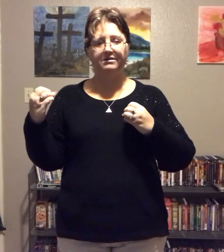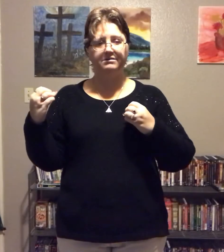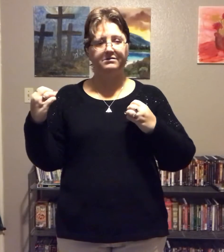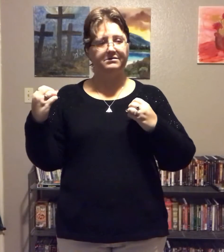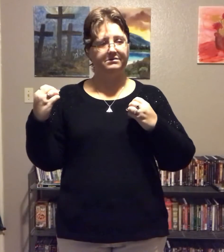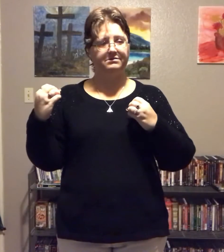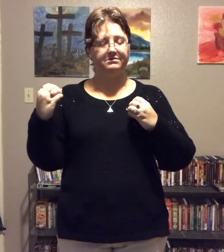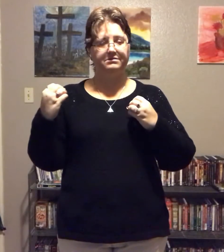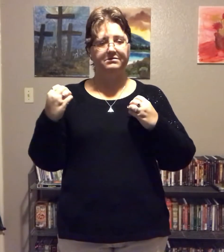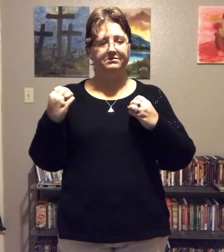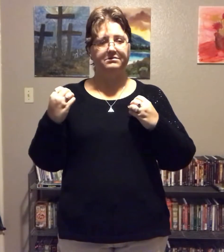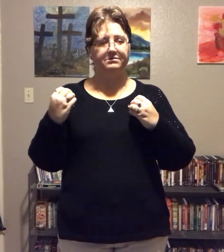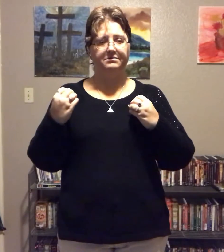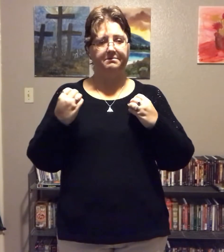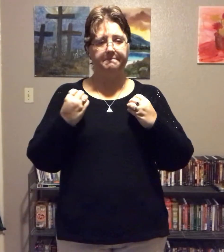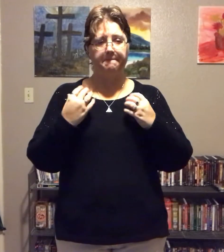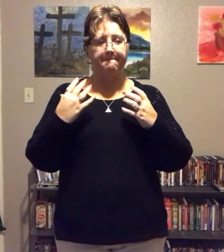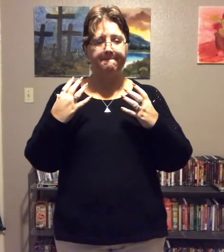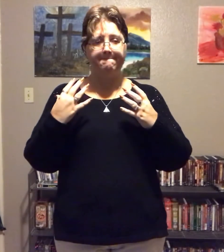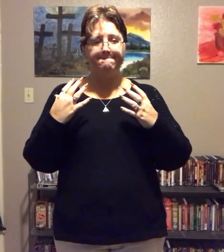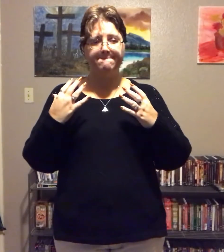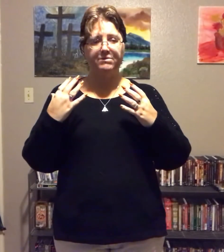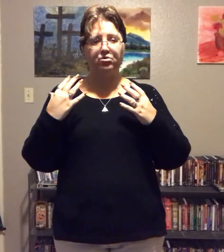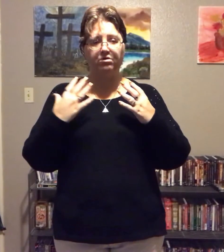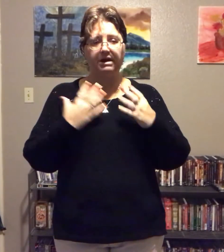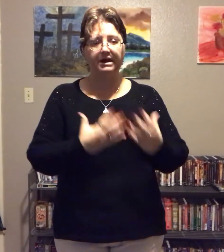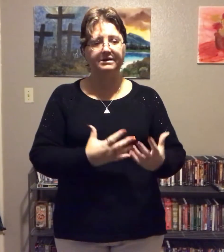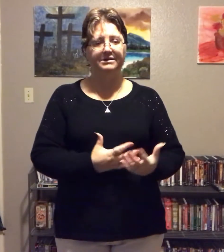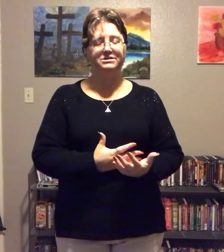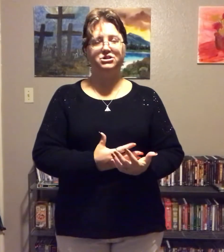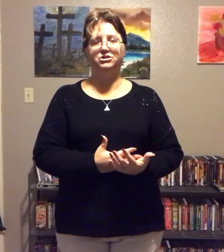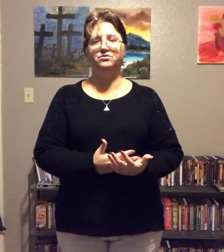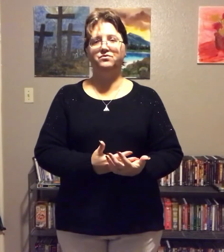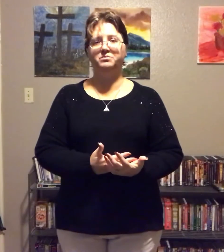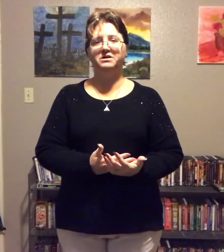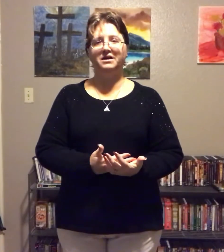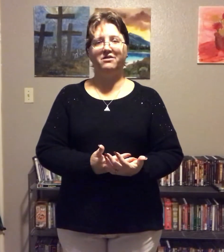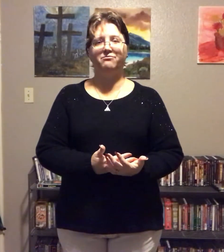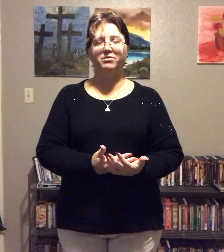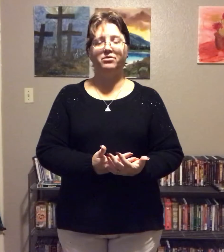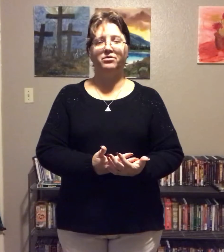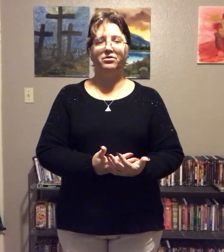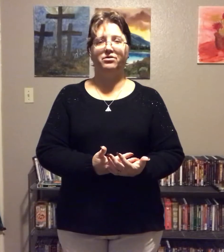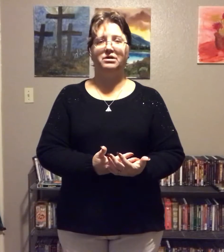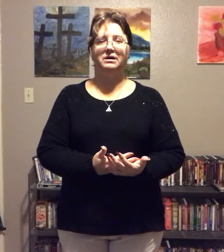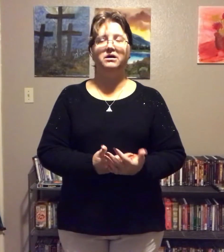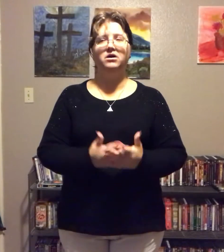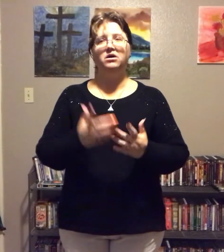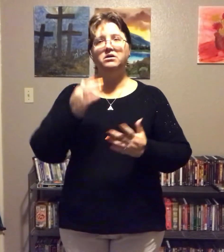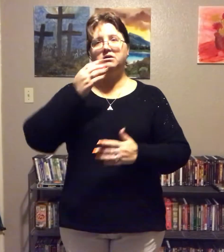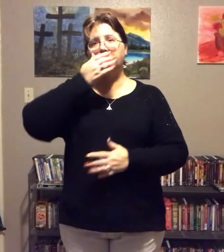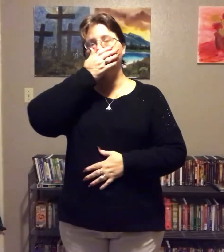created us to do from the day of birth. You know,